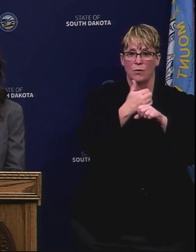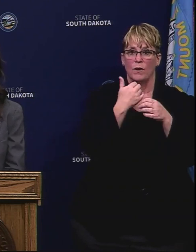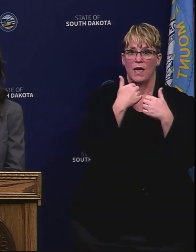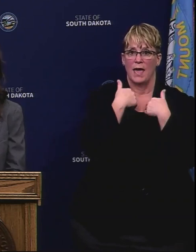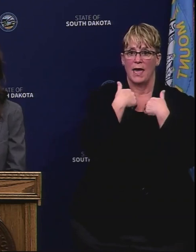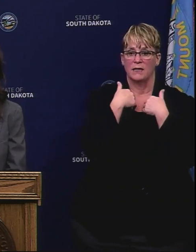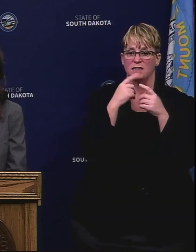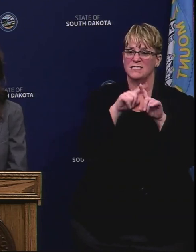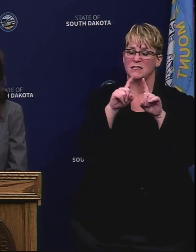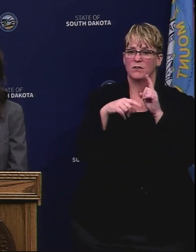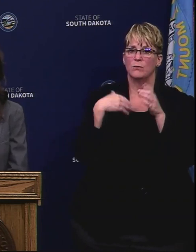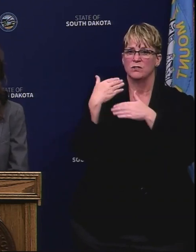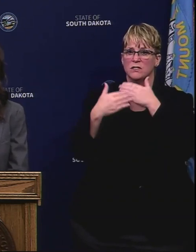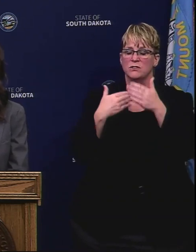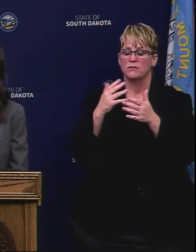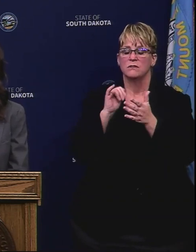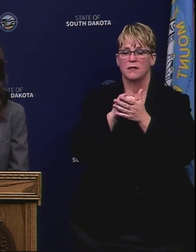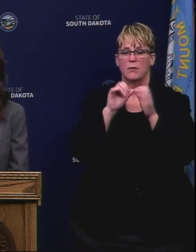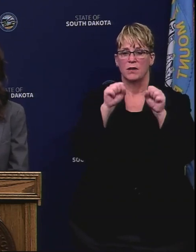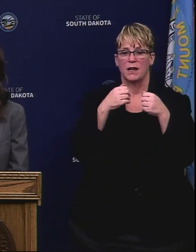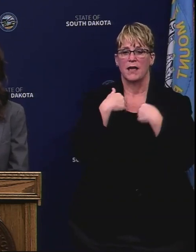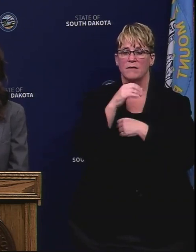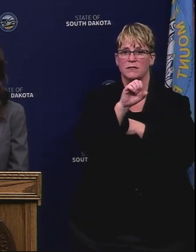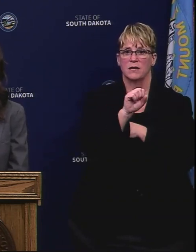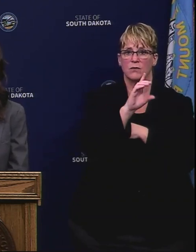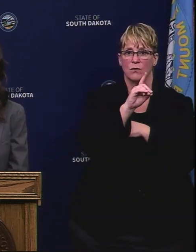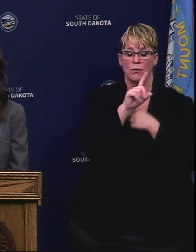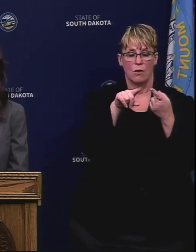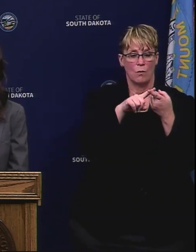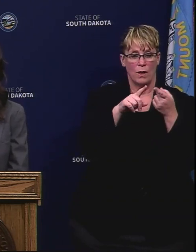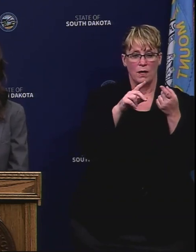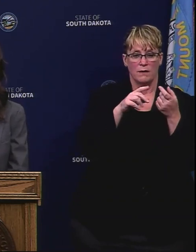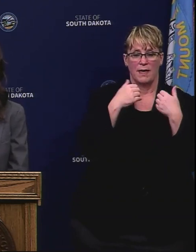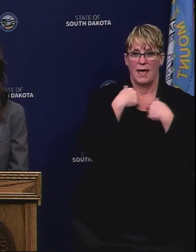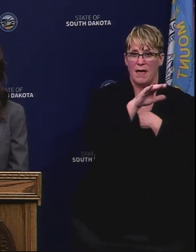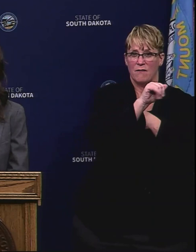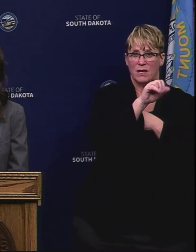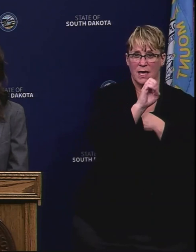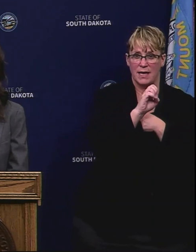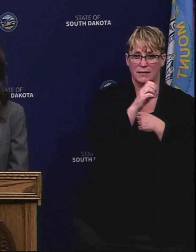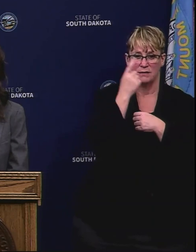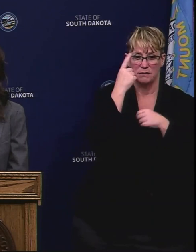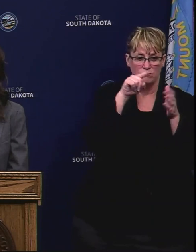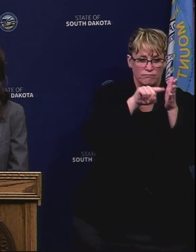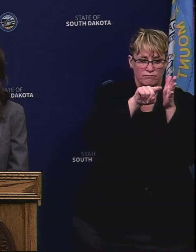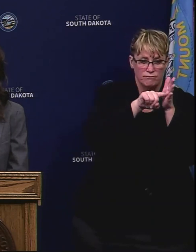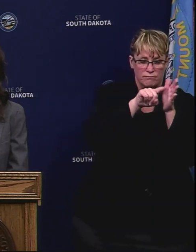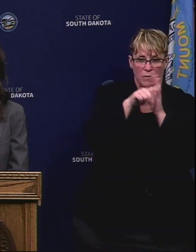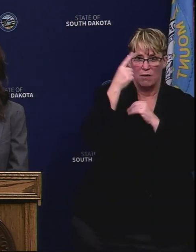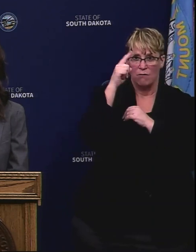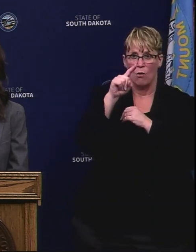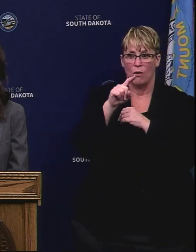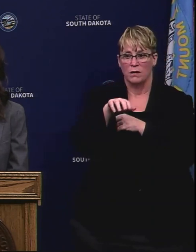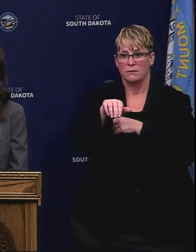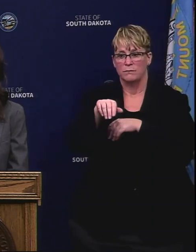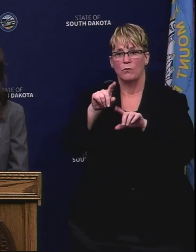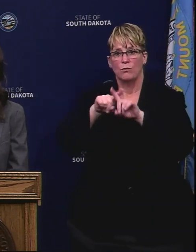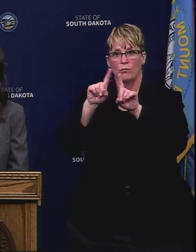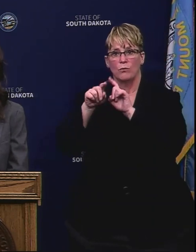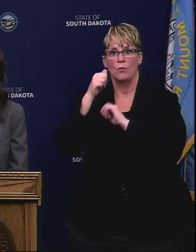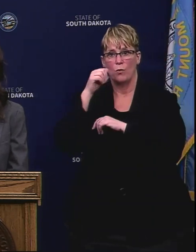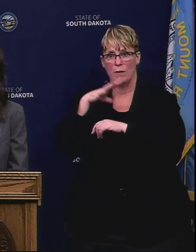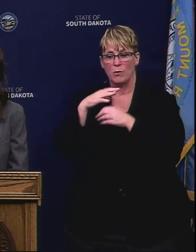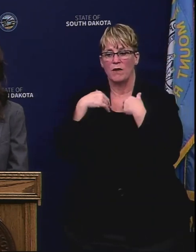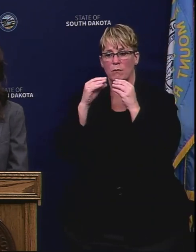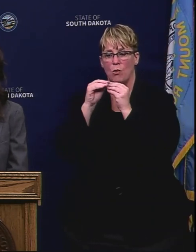place procedures that would allow South Dakota when investigating cases of missing and murdered indigenous women that we would have